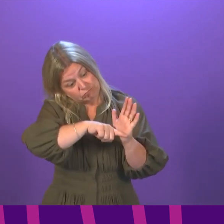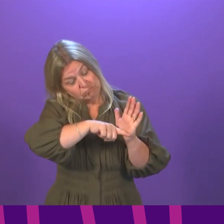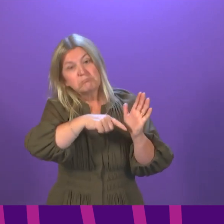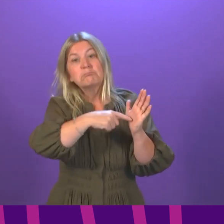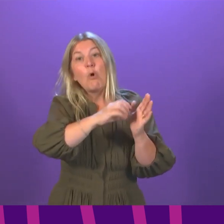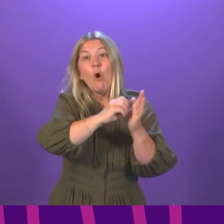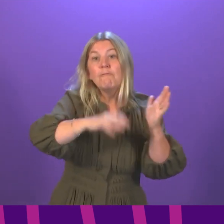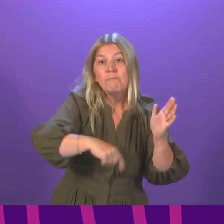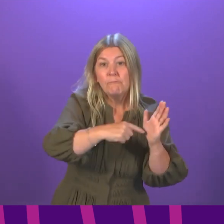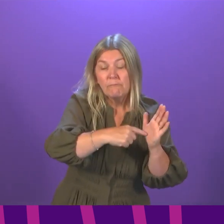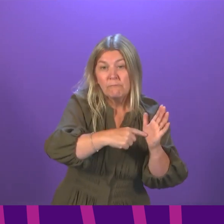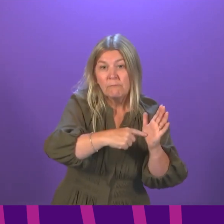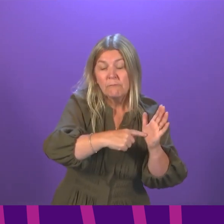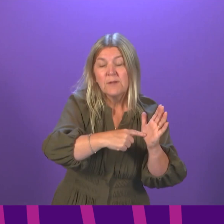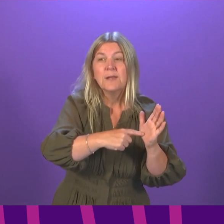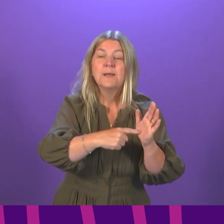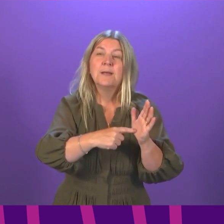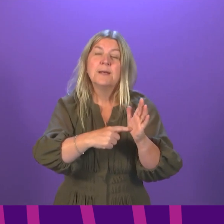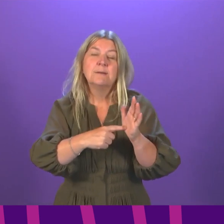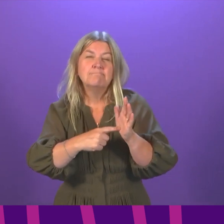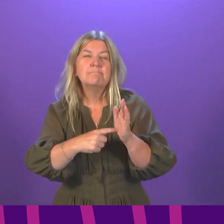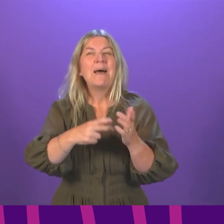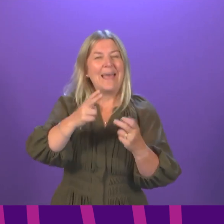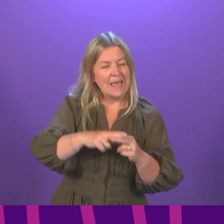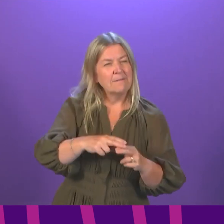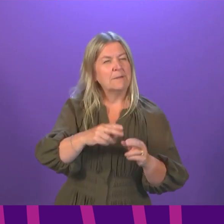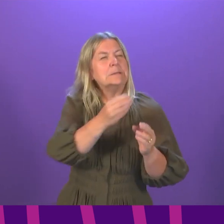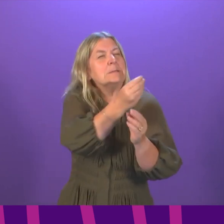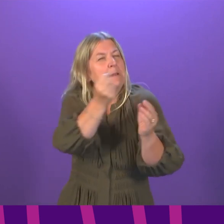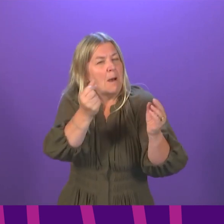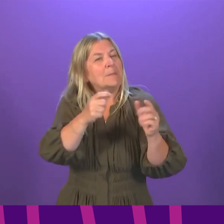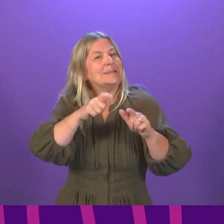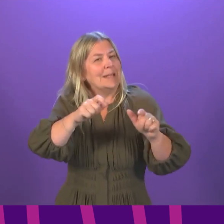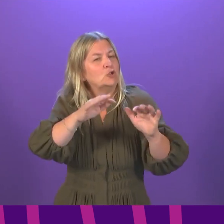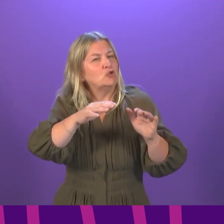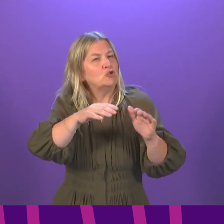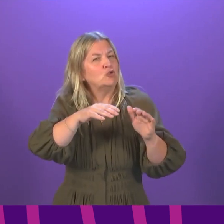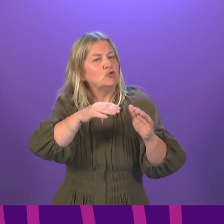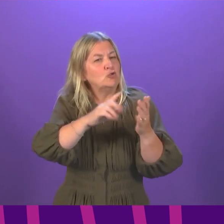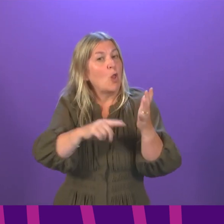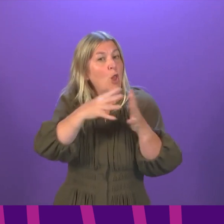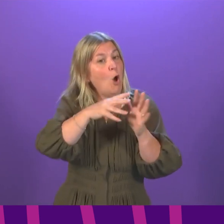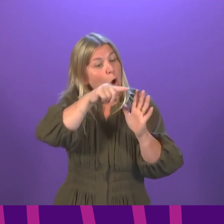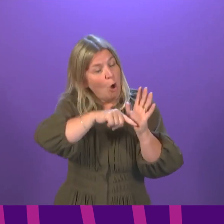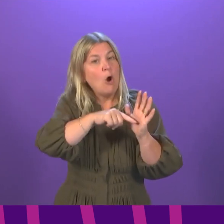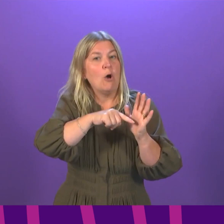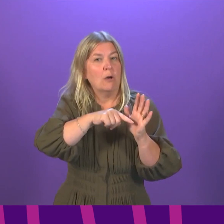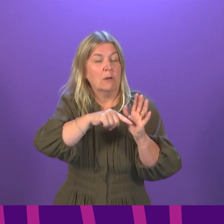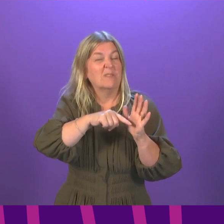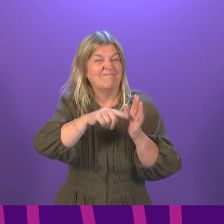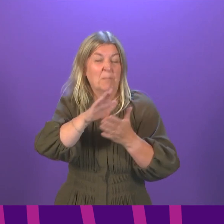should understand that if there are things we are still mandating in law, then there must be a good reason for that.